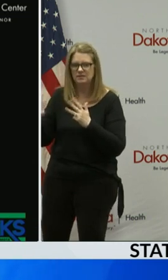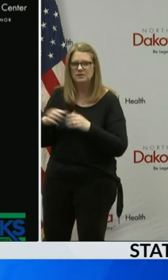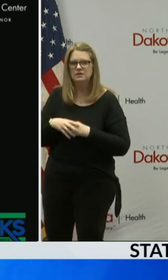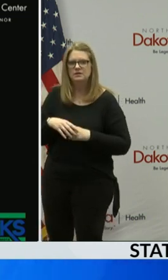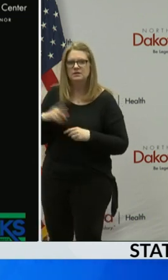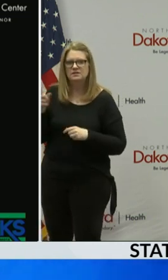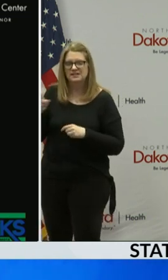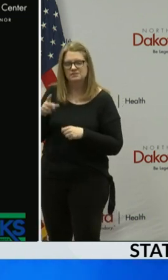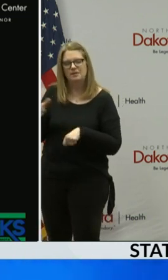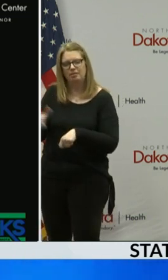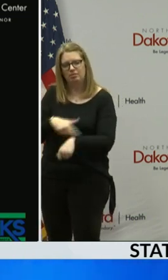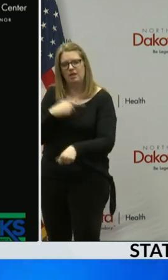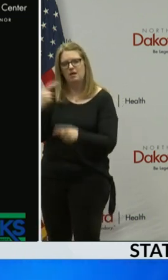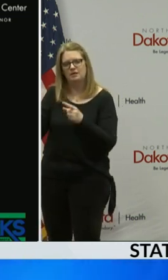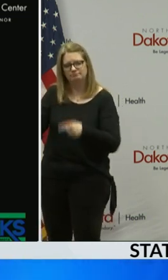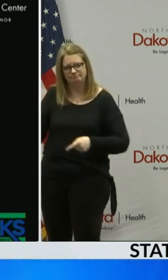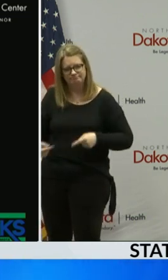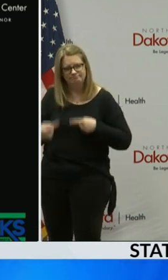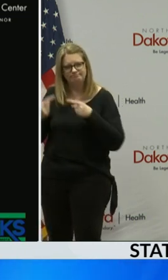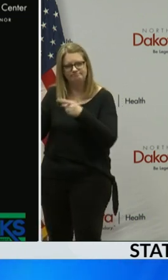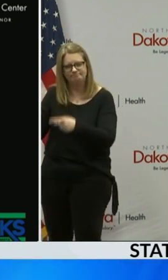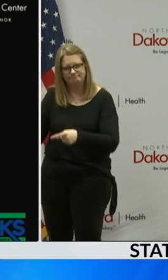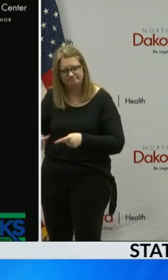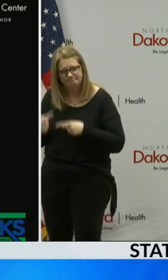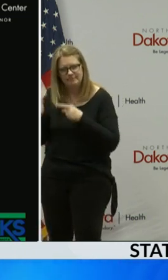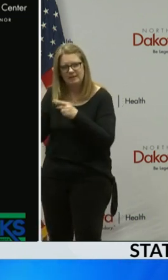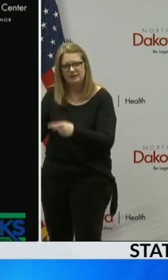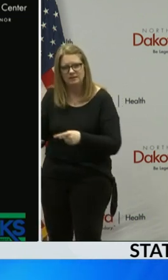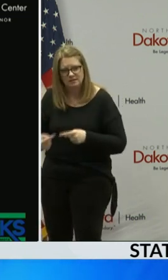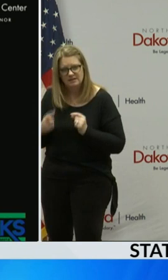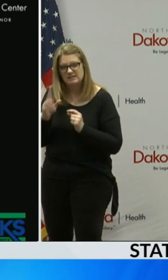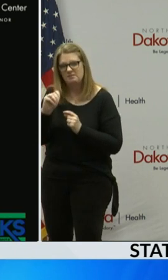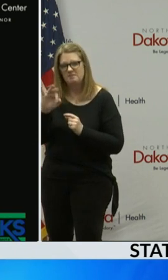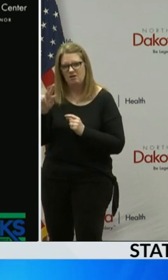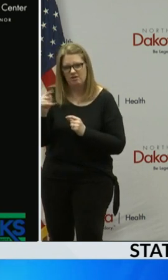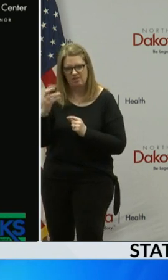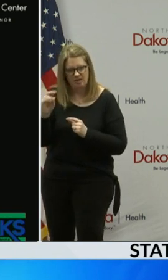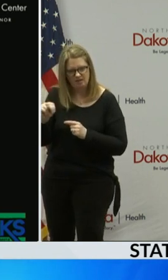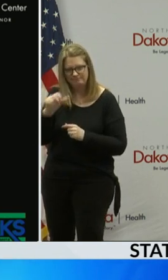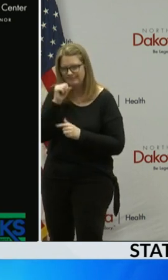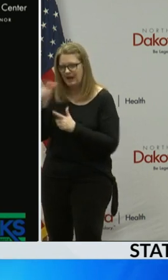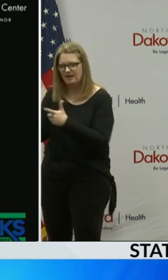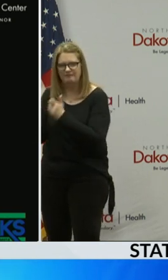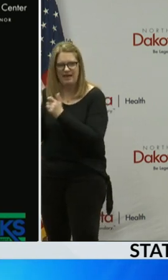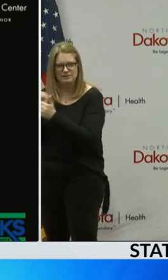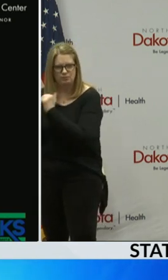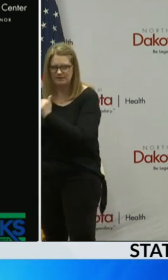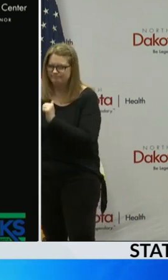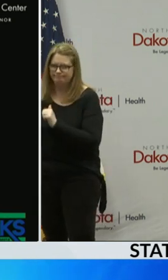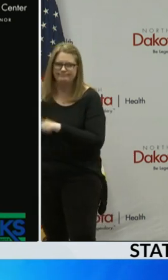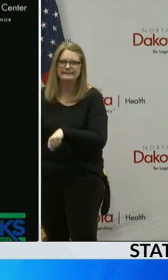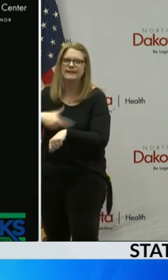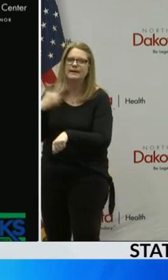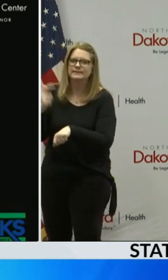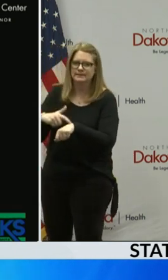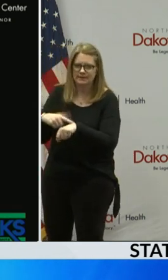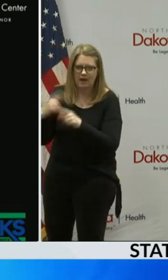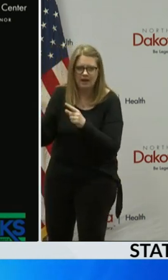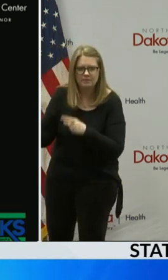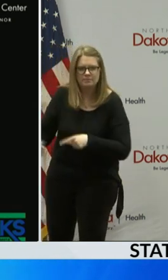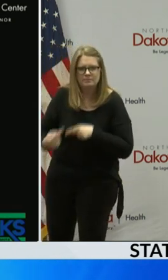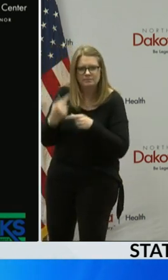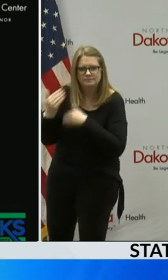a prolonged battle. As said before, this will be a marathon, not a sprint. These efforts are all part of a partnership and a common mission,